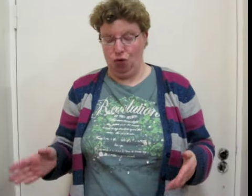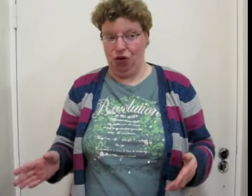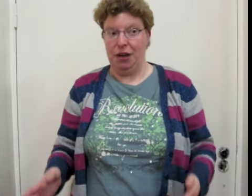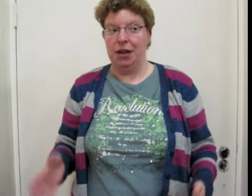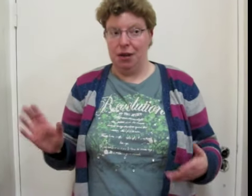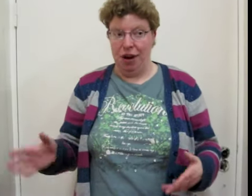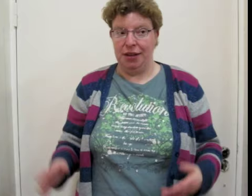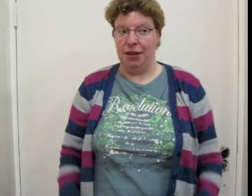Rosary.